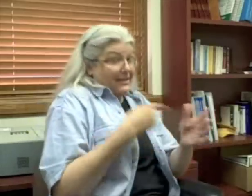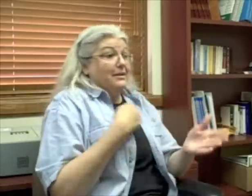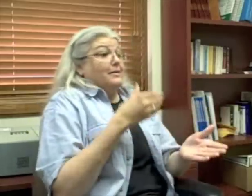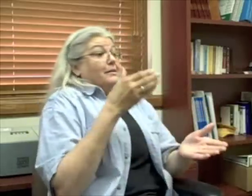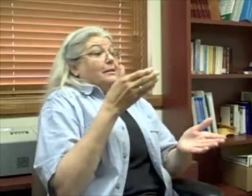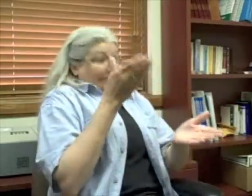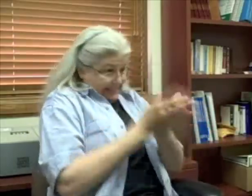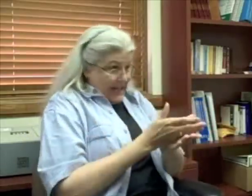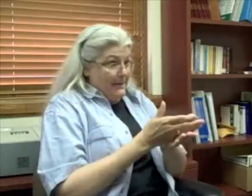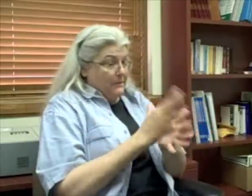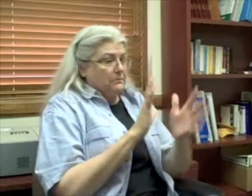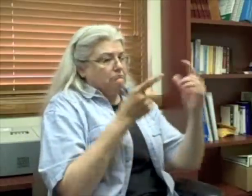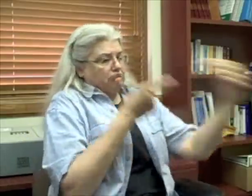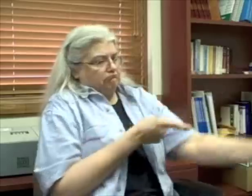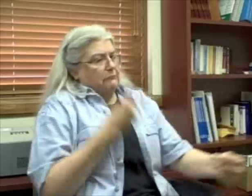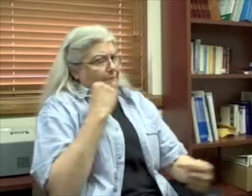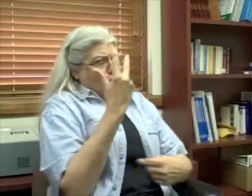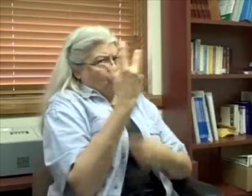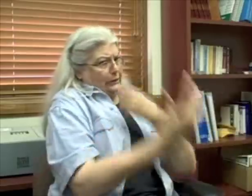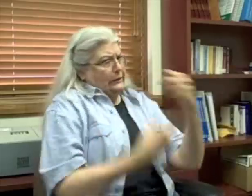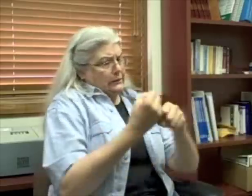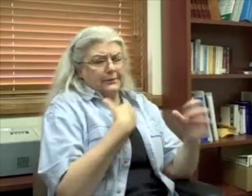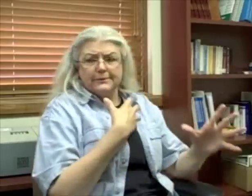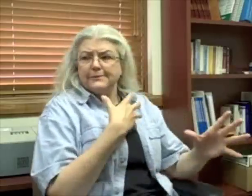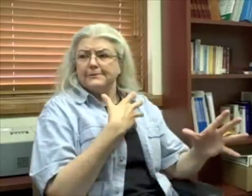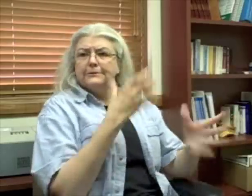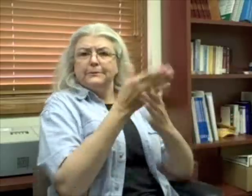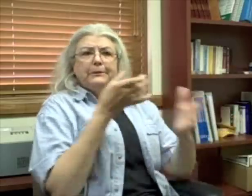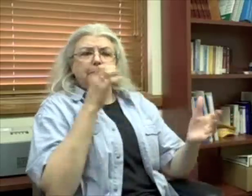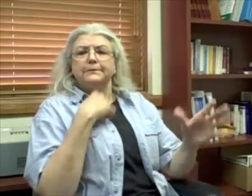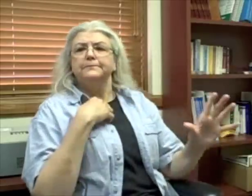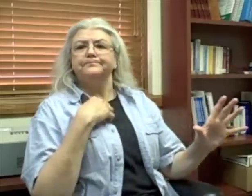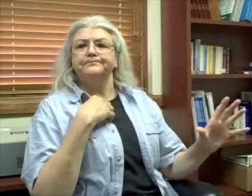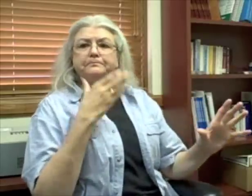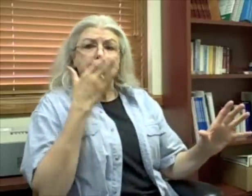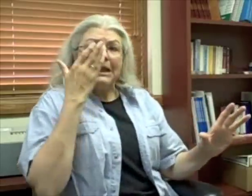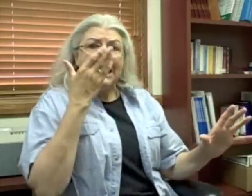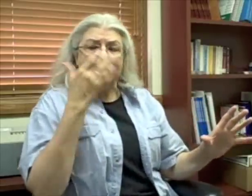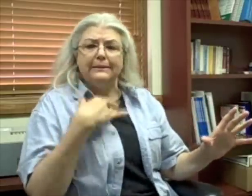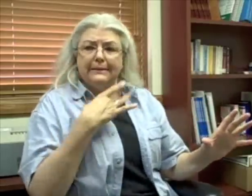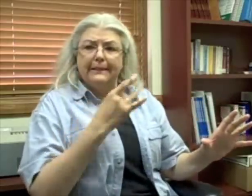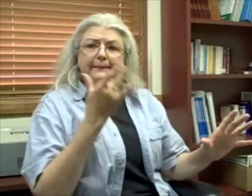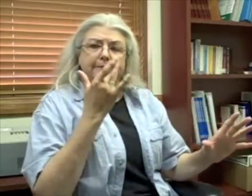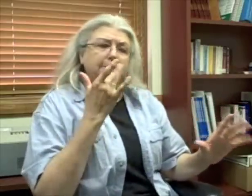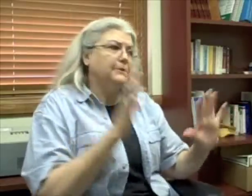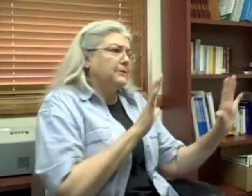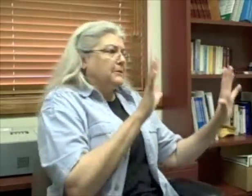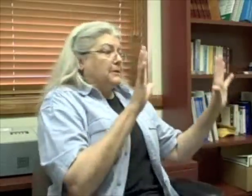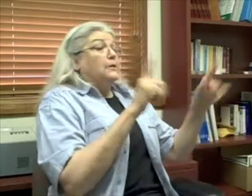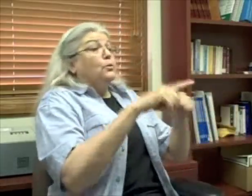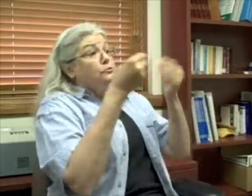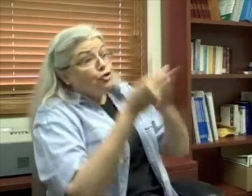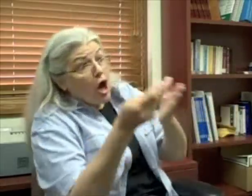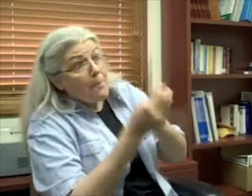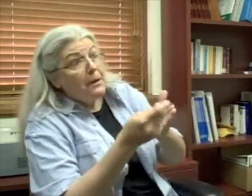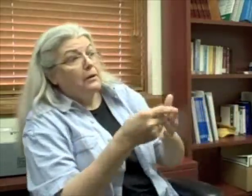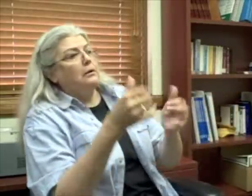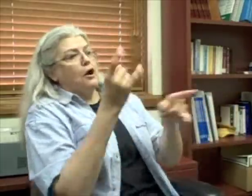stopped, I struggled for three years. I'd smell a drink and I'd want a taste of it. I'd go shopping and see the alcohol on the shelves.